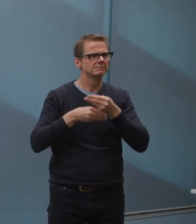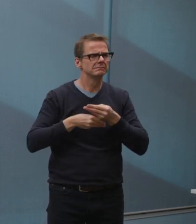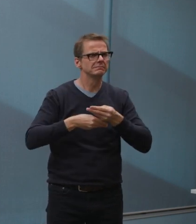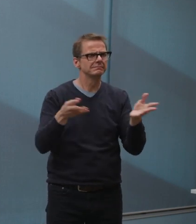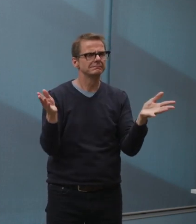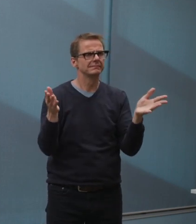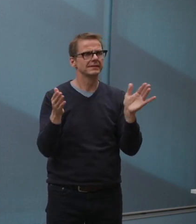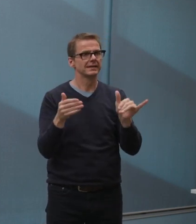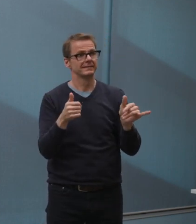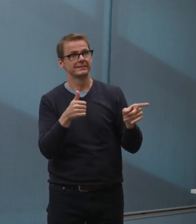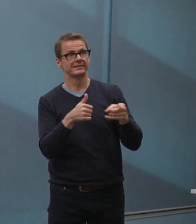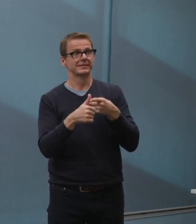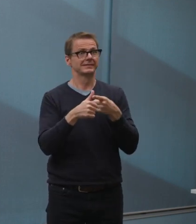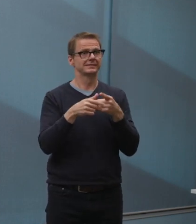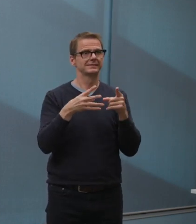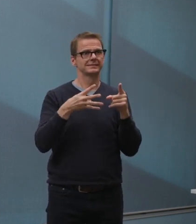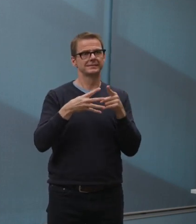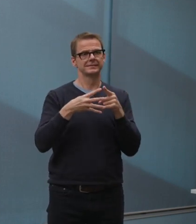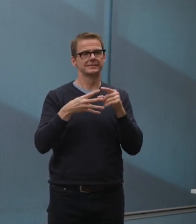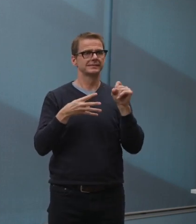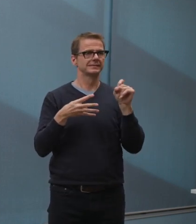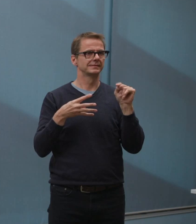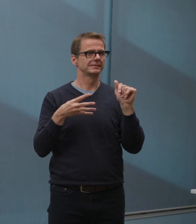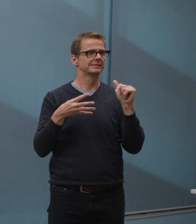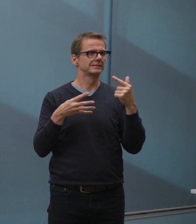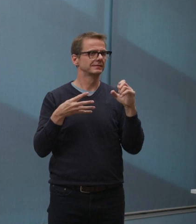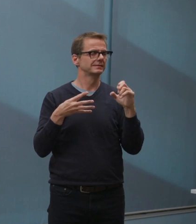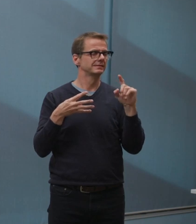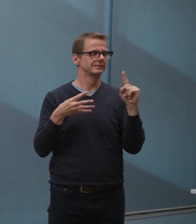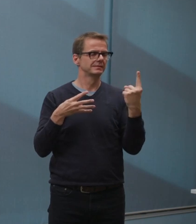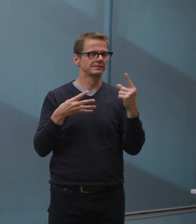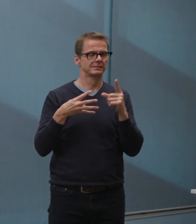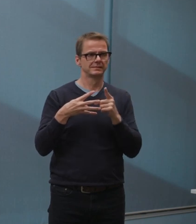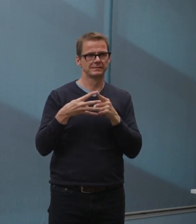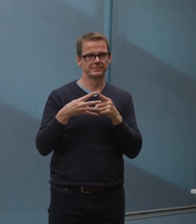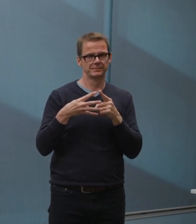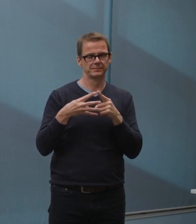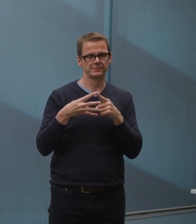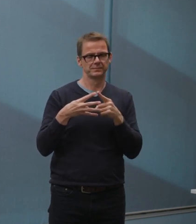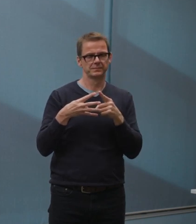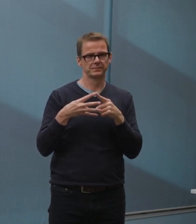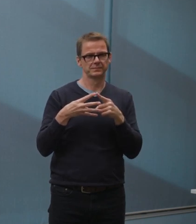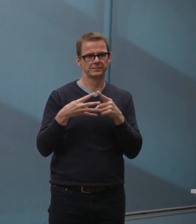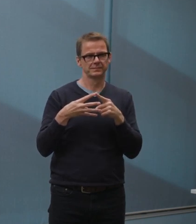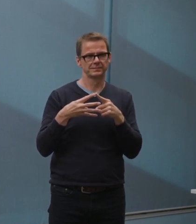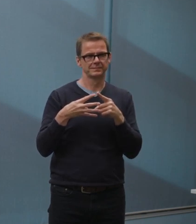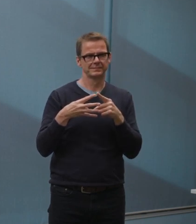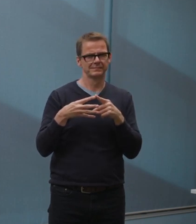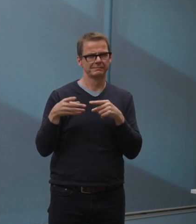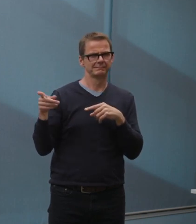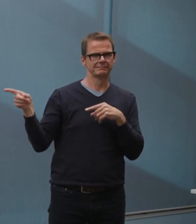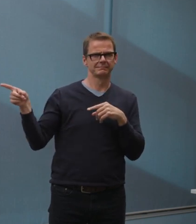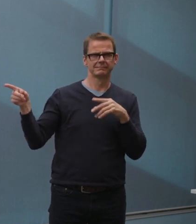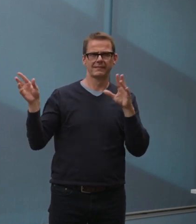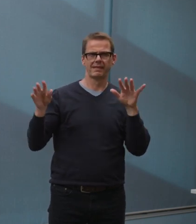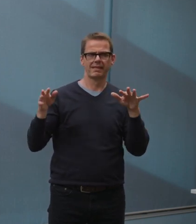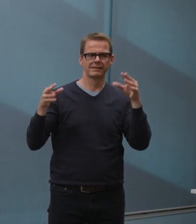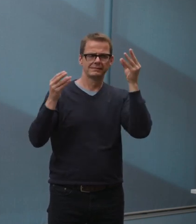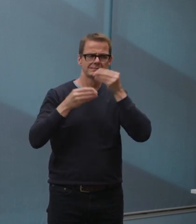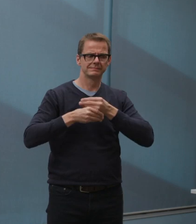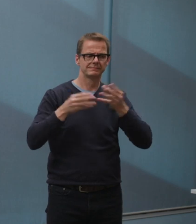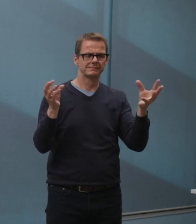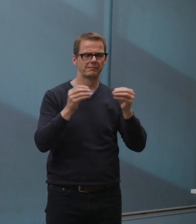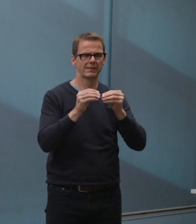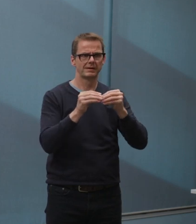municipalities are not getting clear guidance, I guess you've indicated. How frustrated are you about that, and what are you hoping to